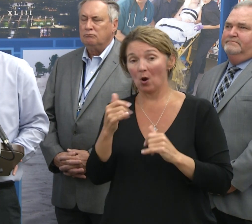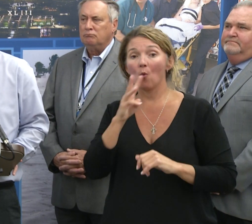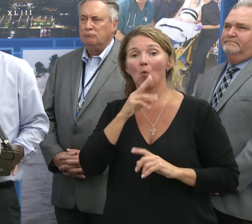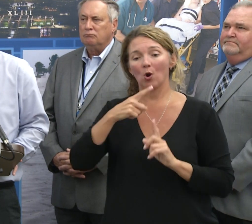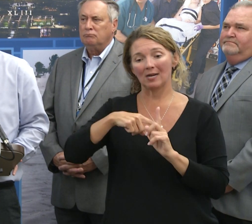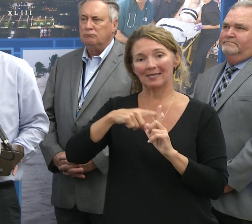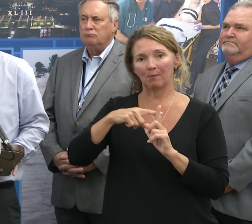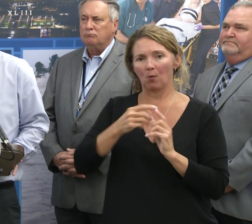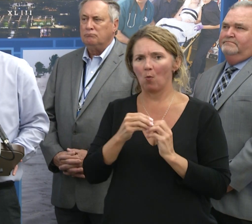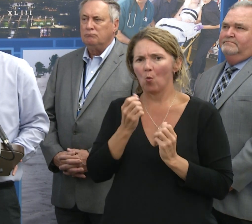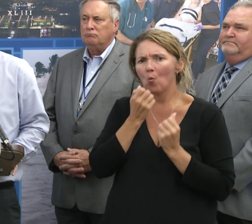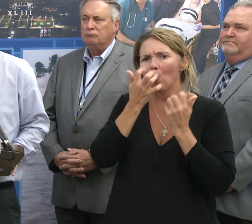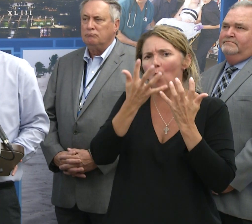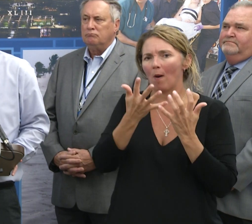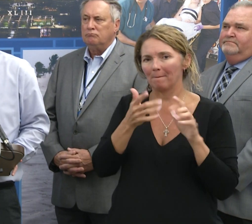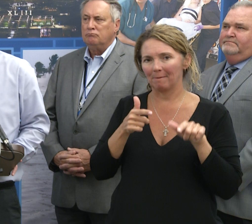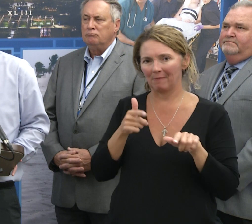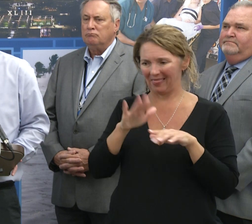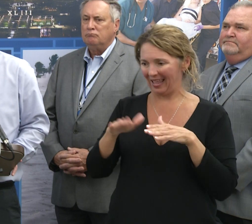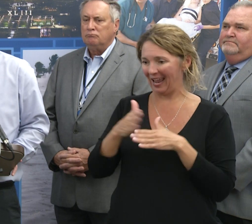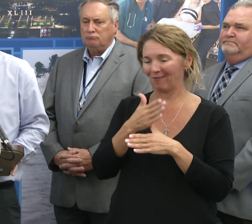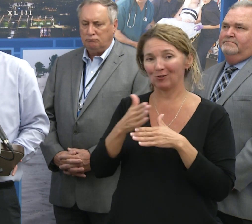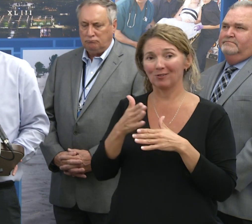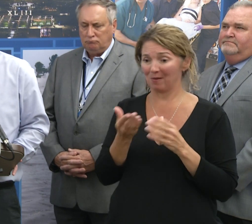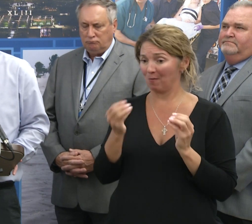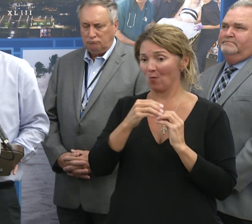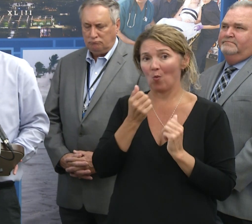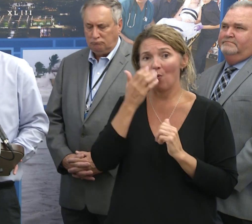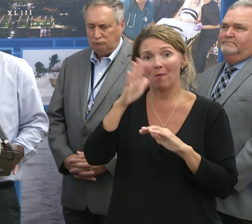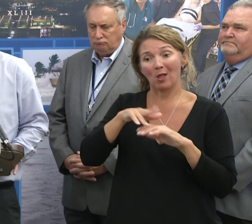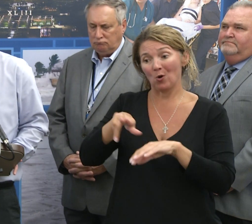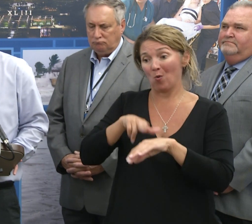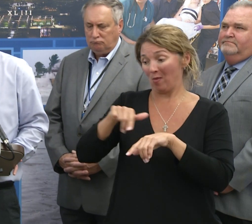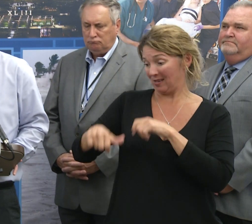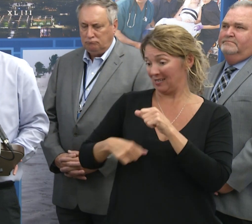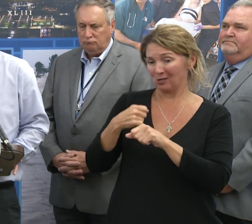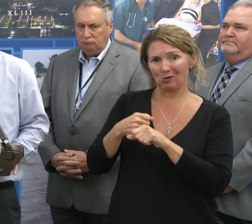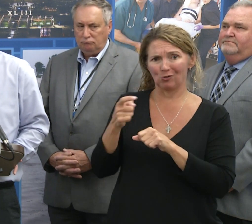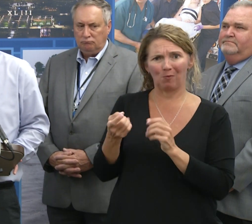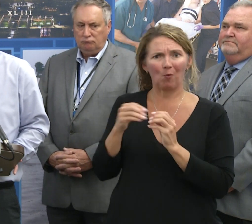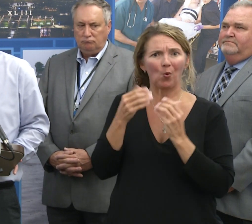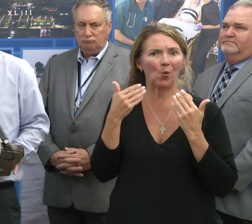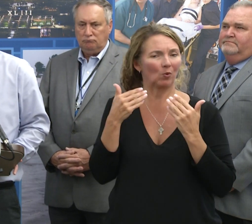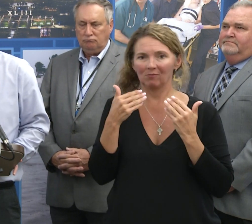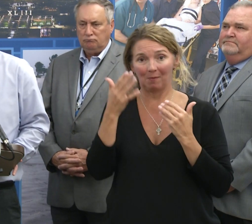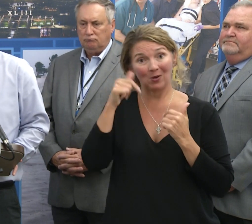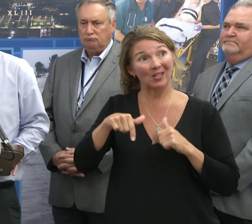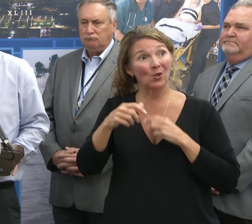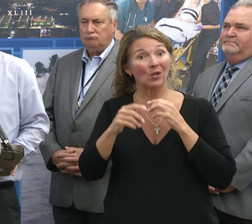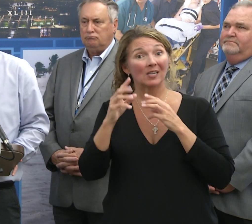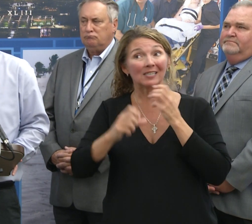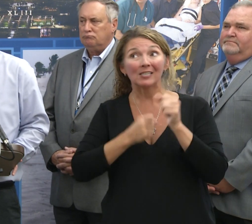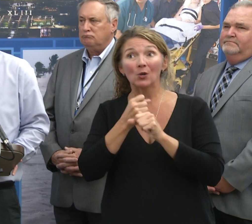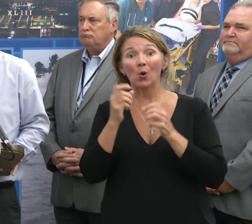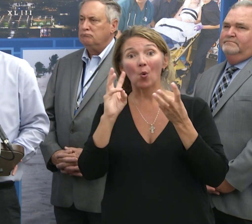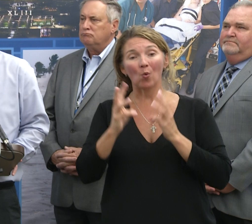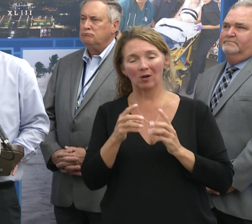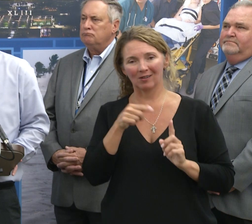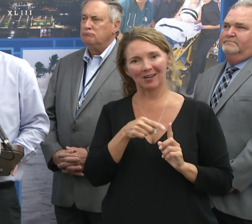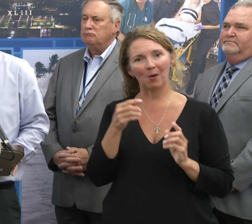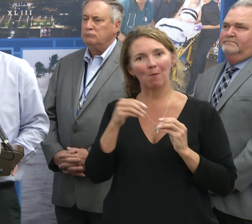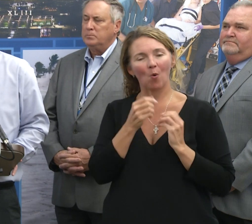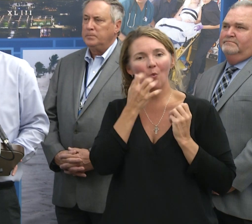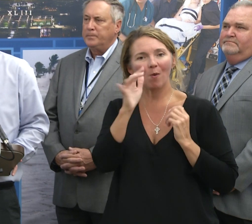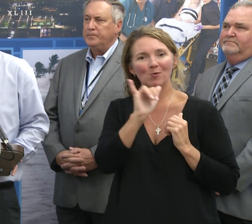temperatures are much warmer than average right now. They're warmer than normal this time of year because we had a very warm winter. When you get warmer water,